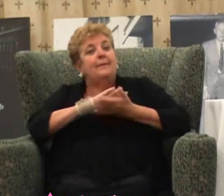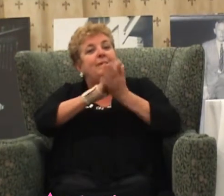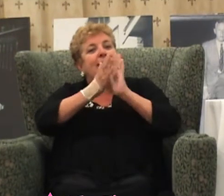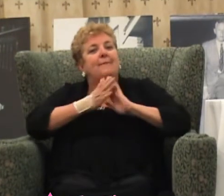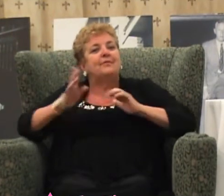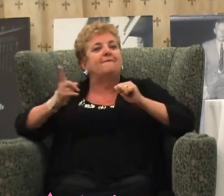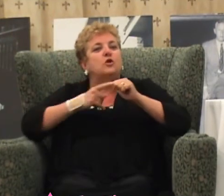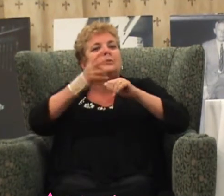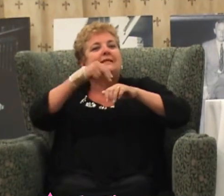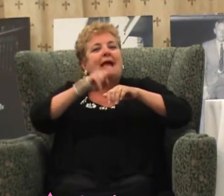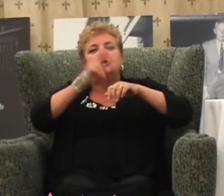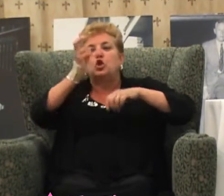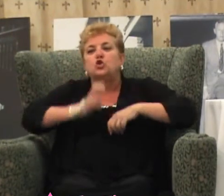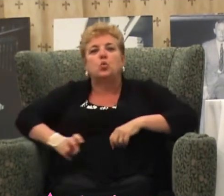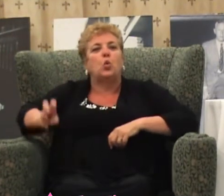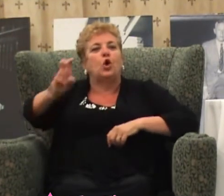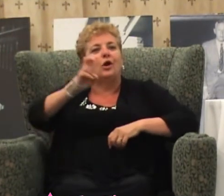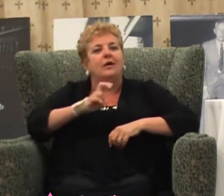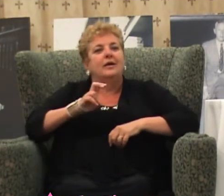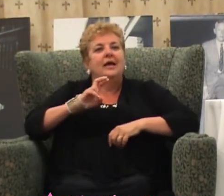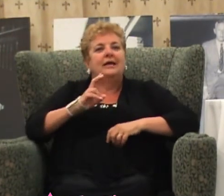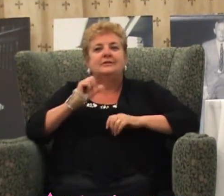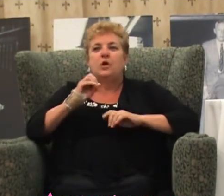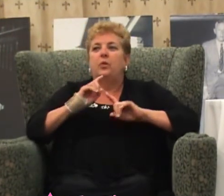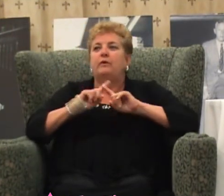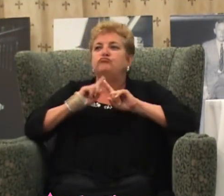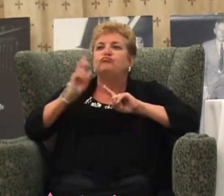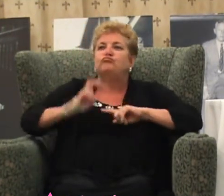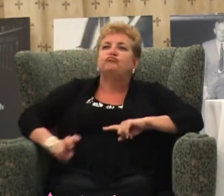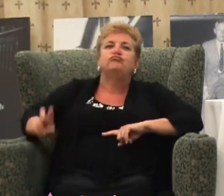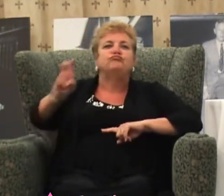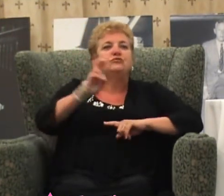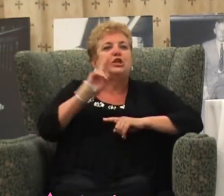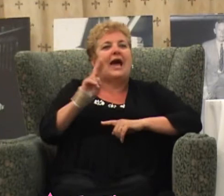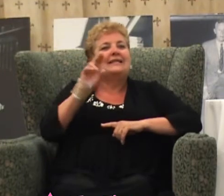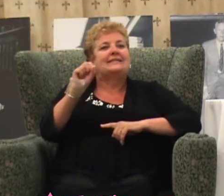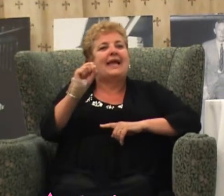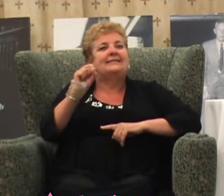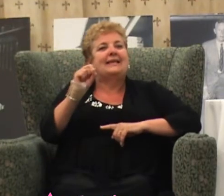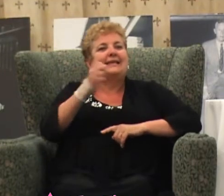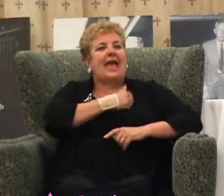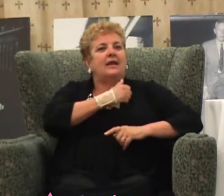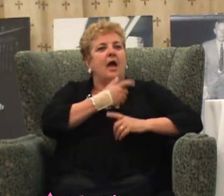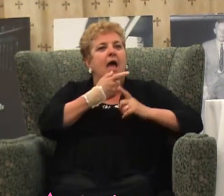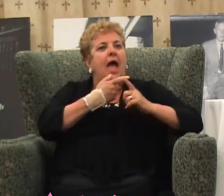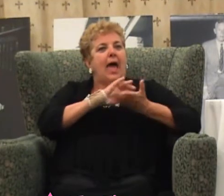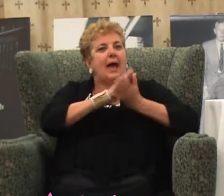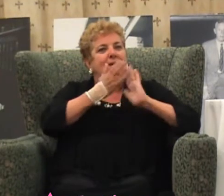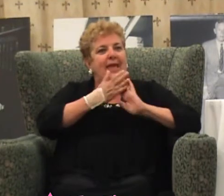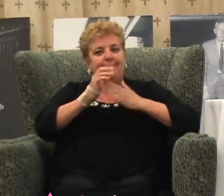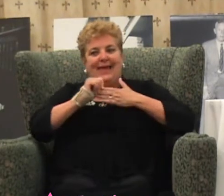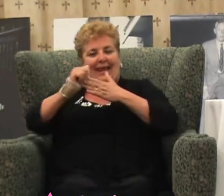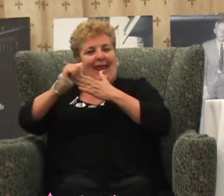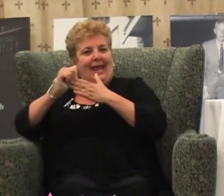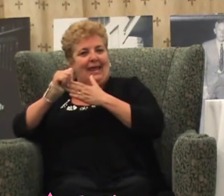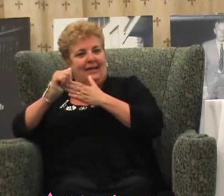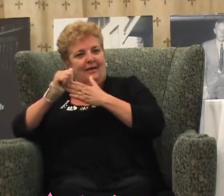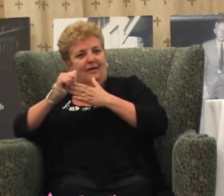national tour of hair, traveling around the United States and Canada. And they gave me the lead role, the obnoxious, speed freak, sex craze leader of the tribe,